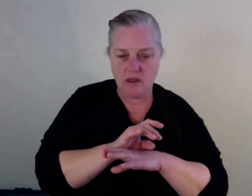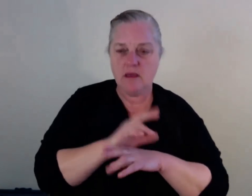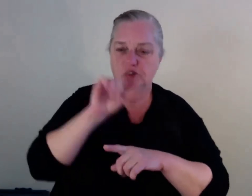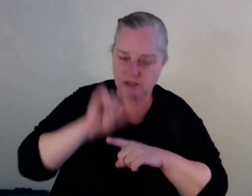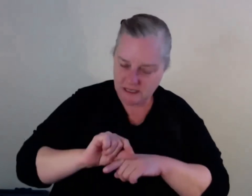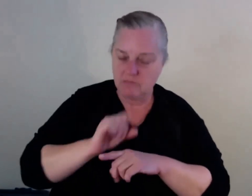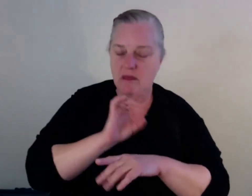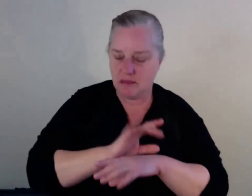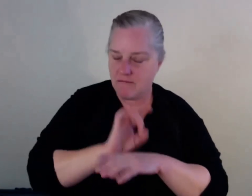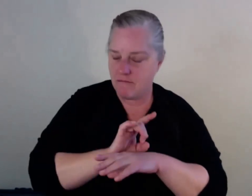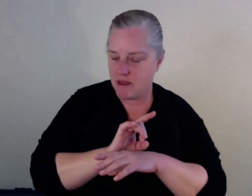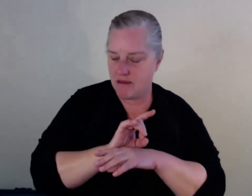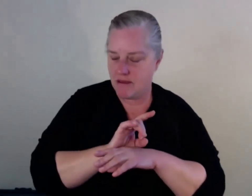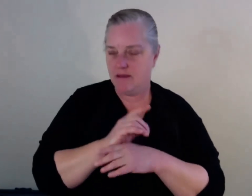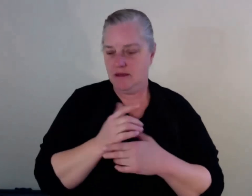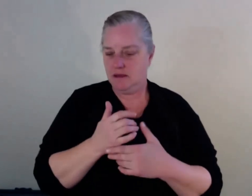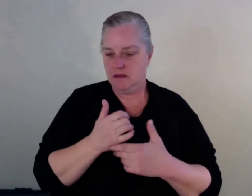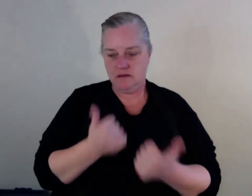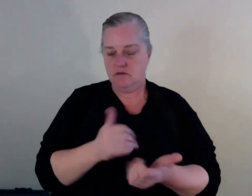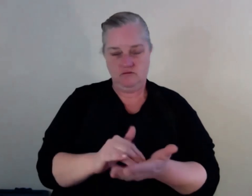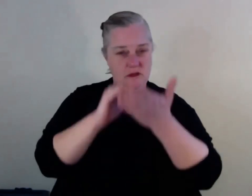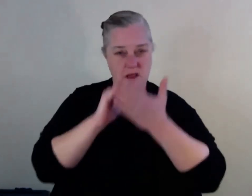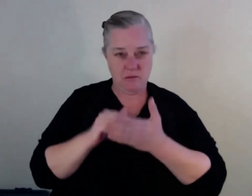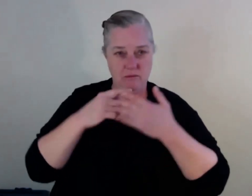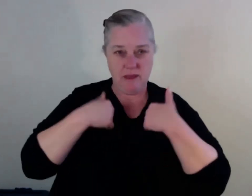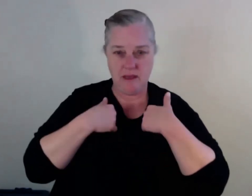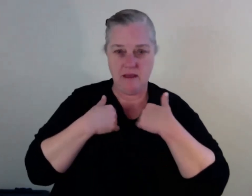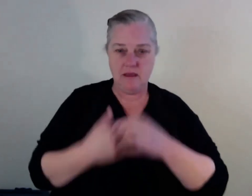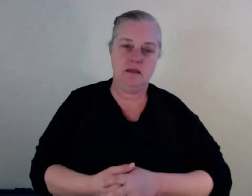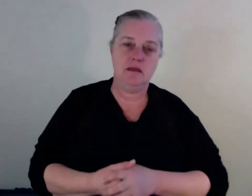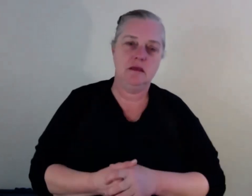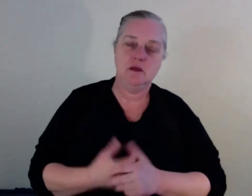continual support as a person that's safe for you to talk through things, I think helps.